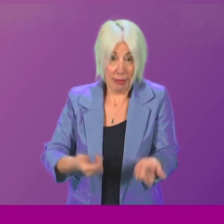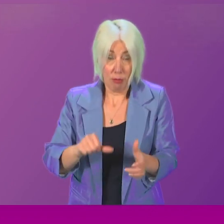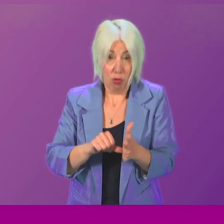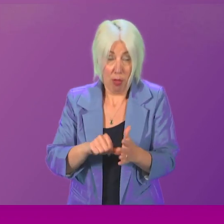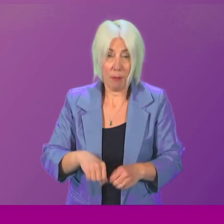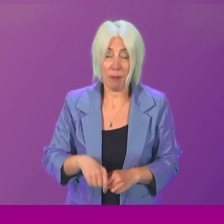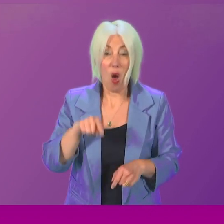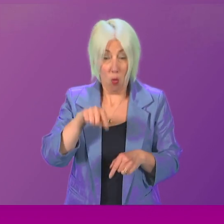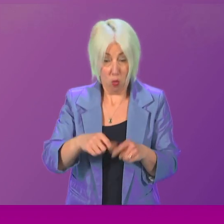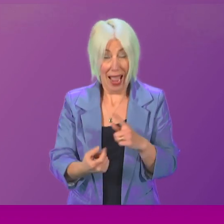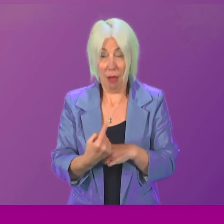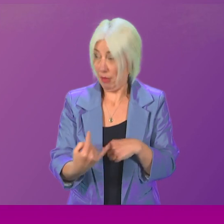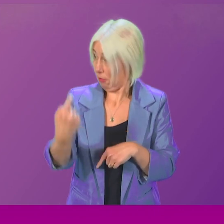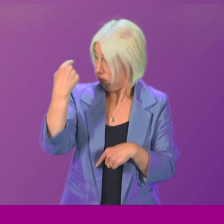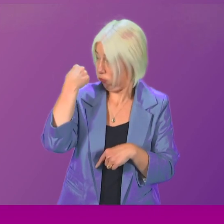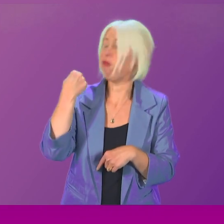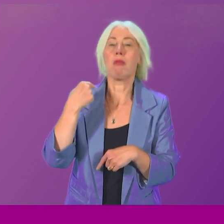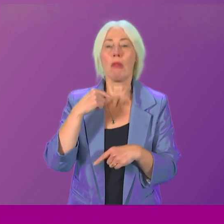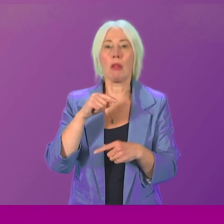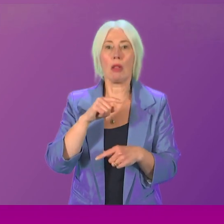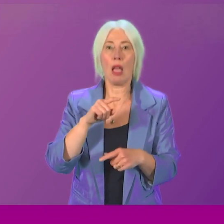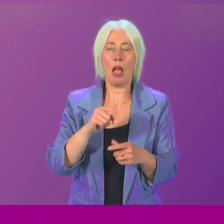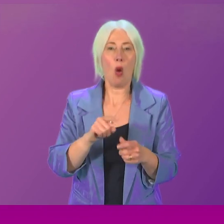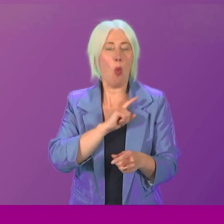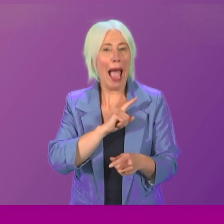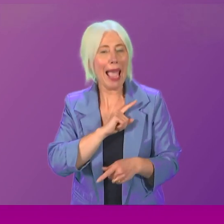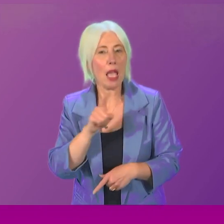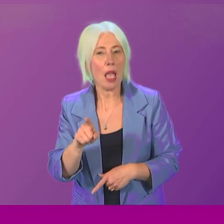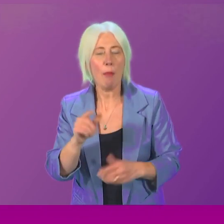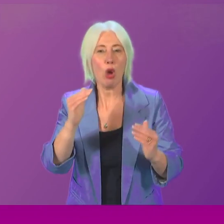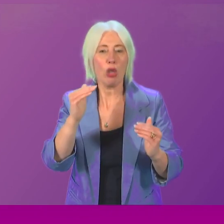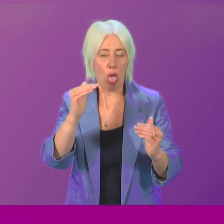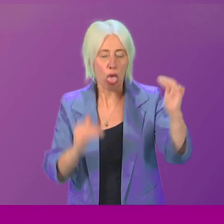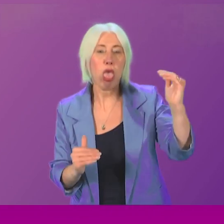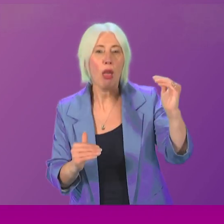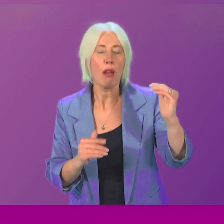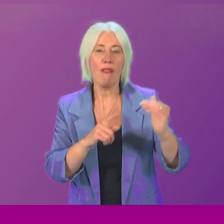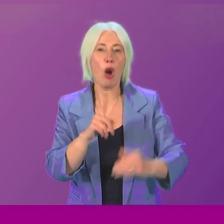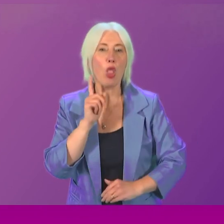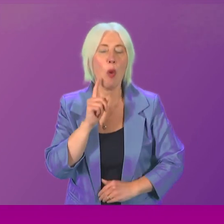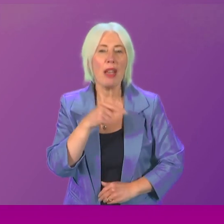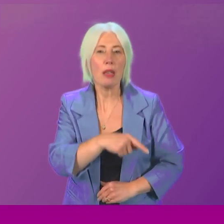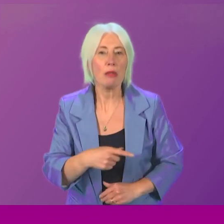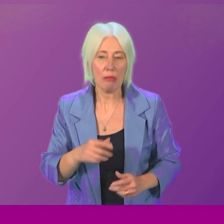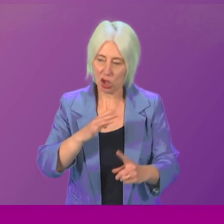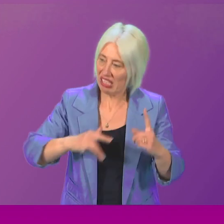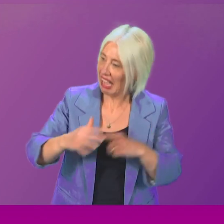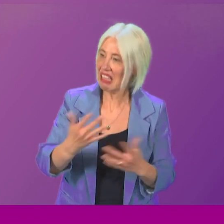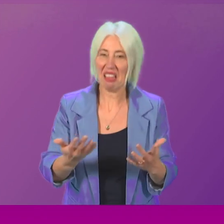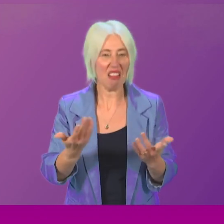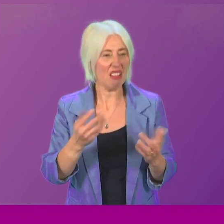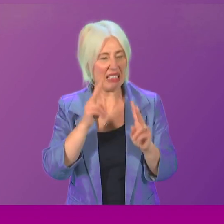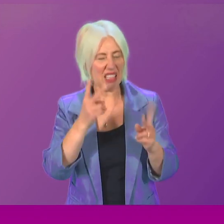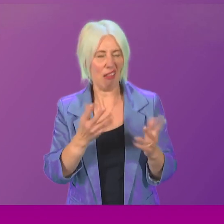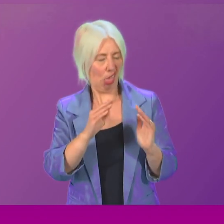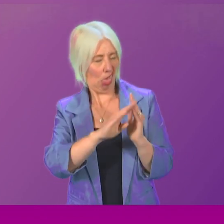practices were able to happen because of the inequality of women in our society. And